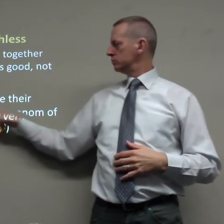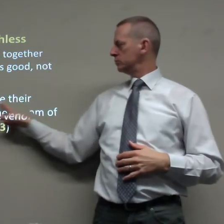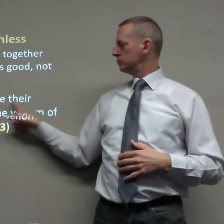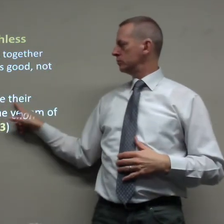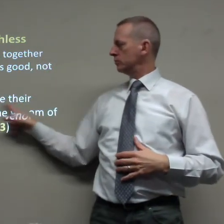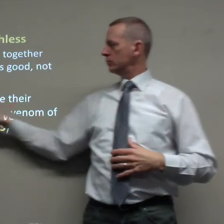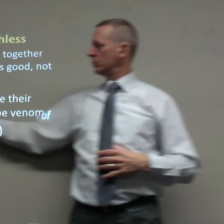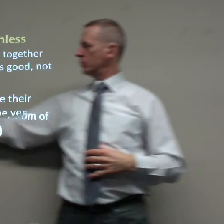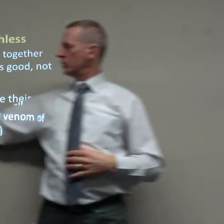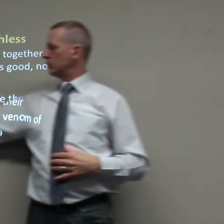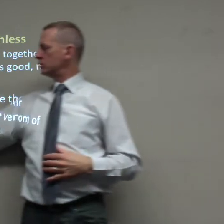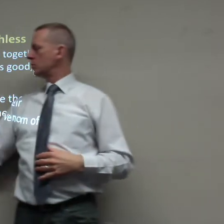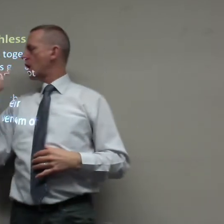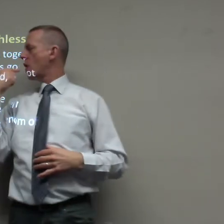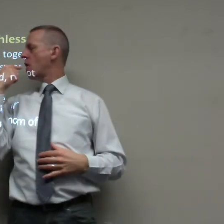they use their tongues to deceive